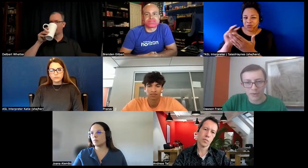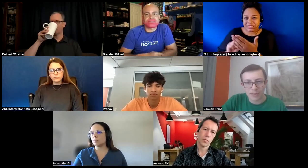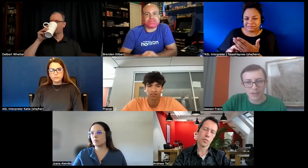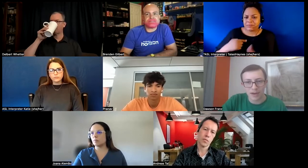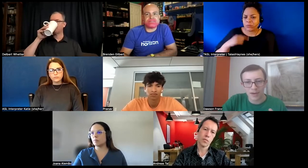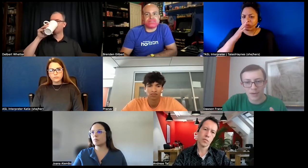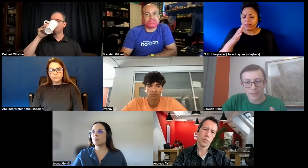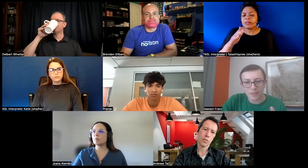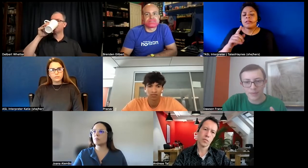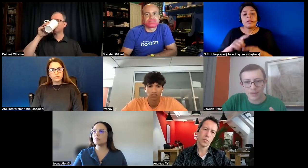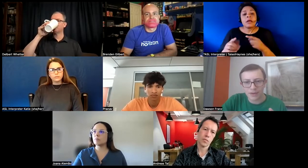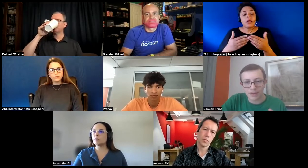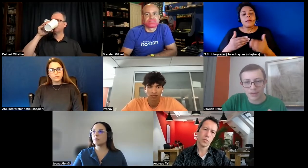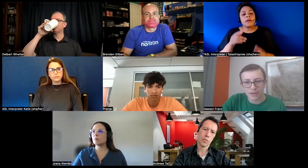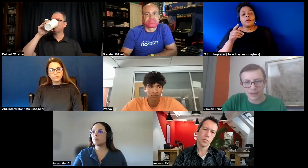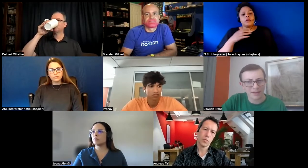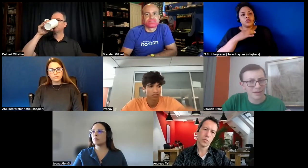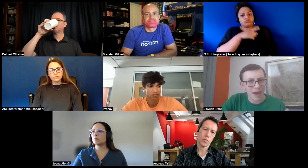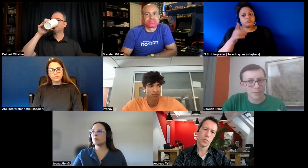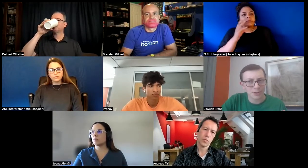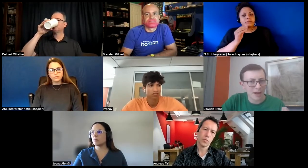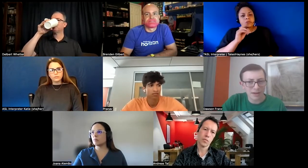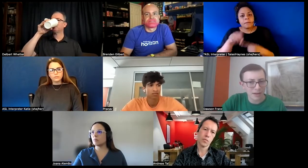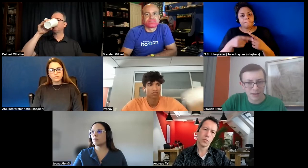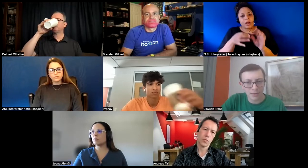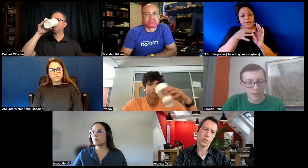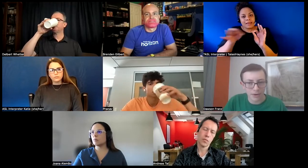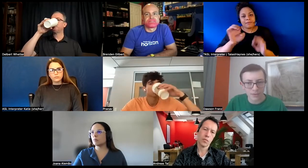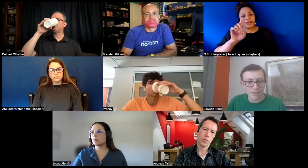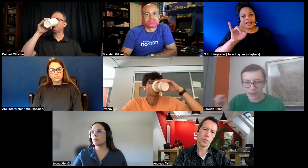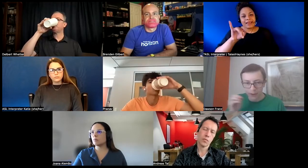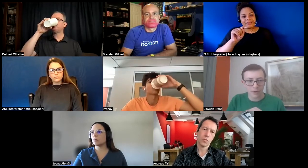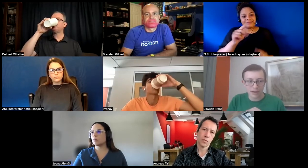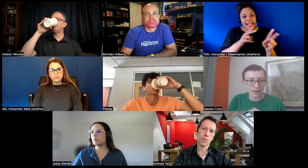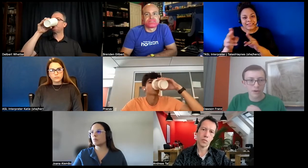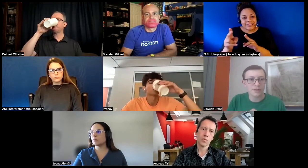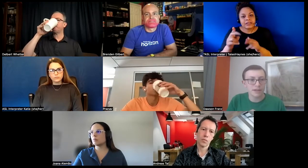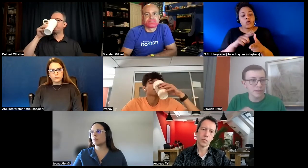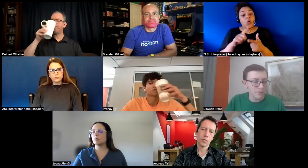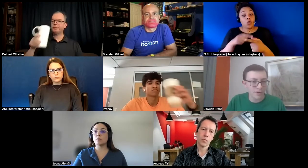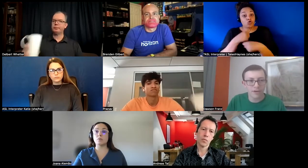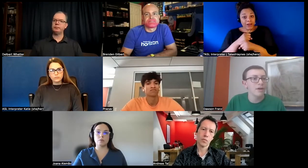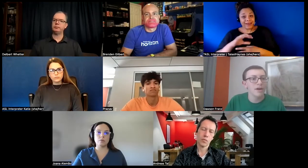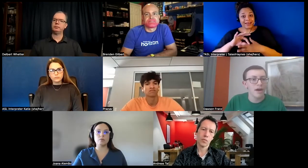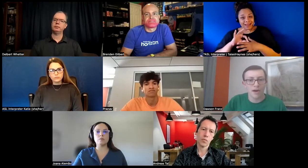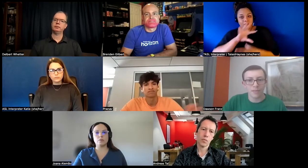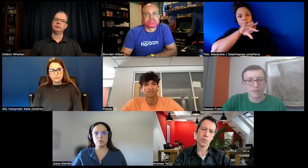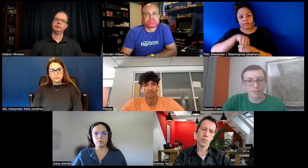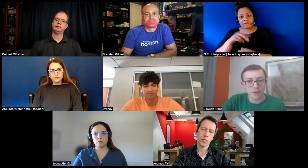uh the like caption editing or or maybe like creating content in vr um because i'm curious